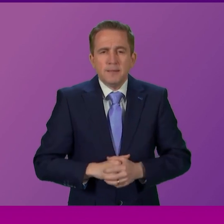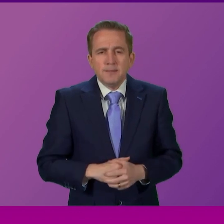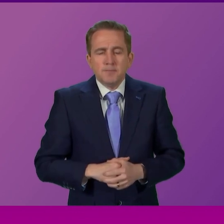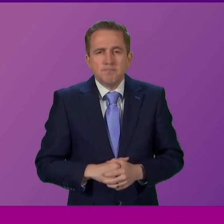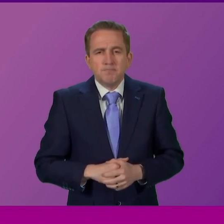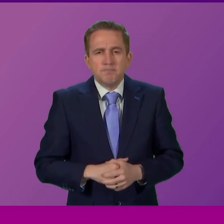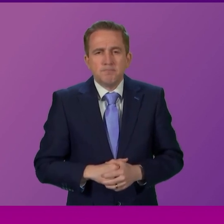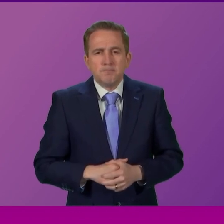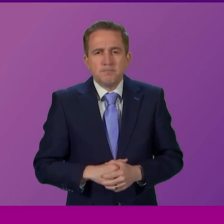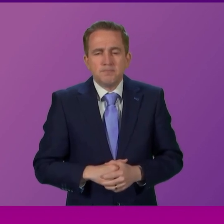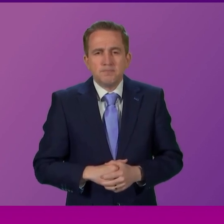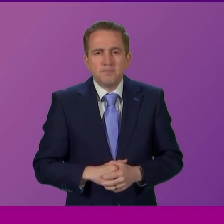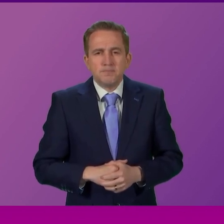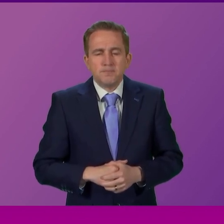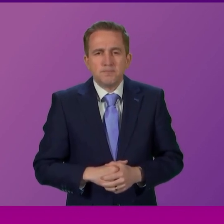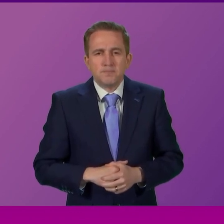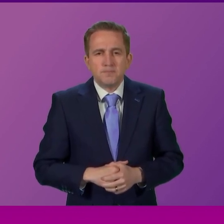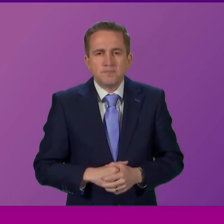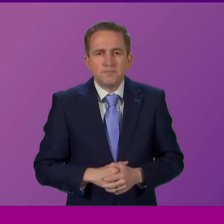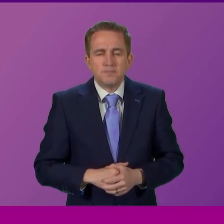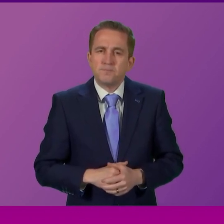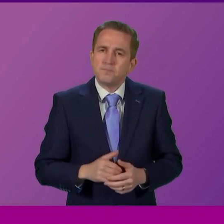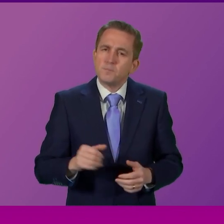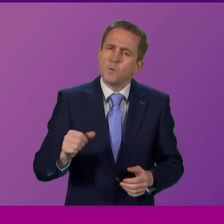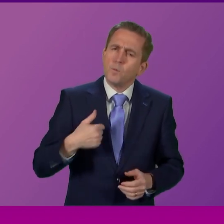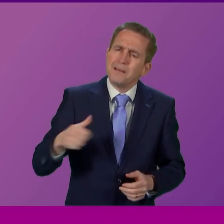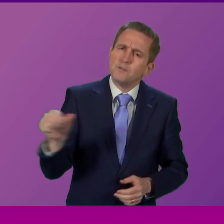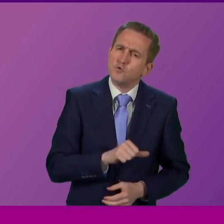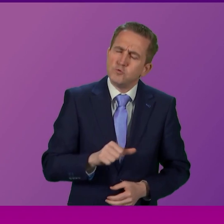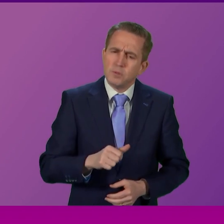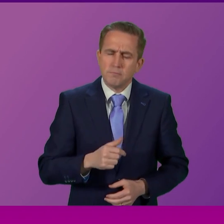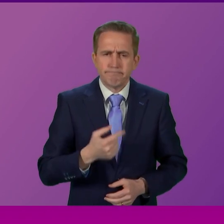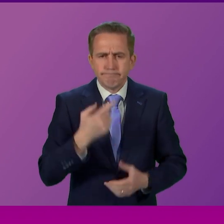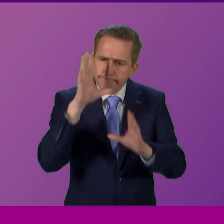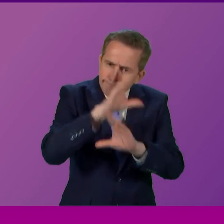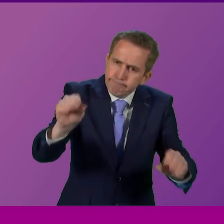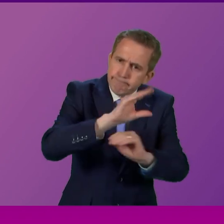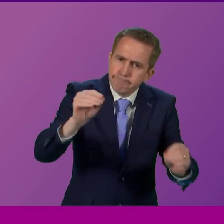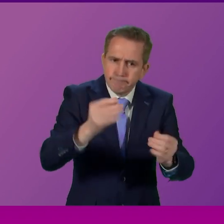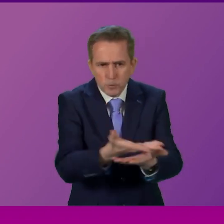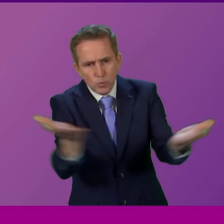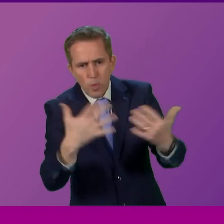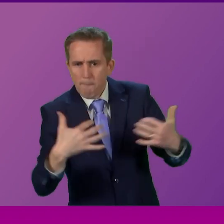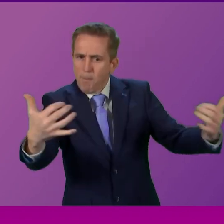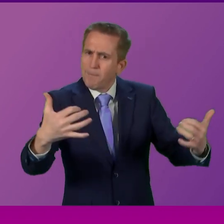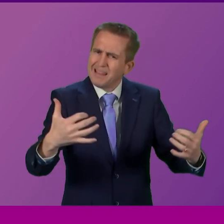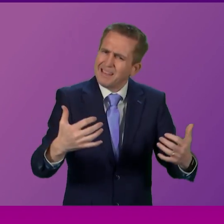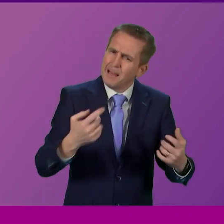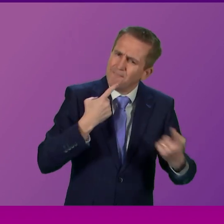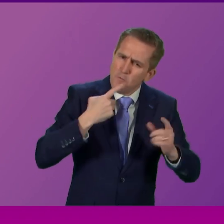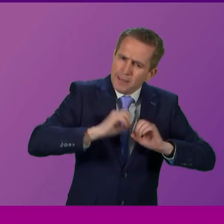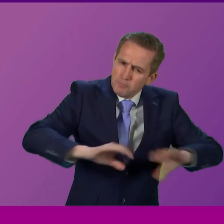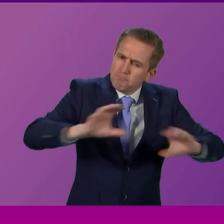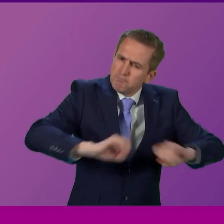something important that we should have the ability to speak directly to the public. That public health messaging is incredibly